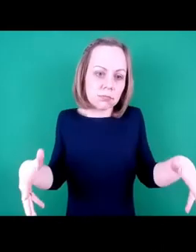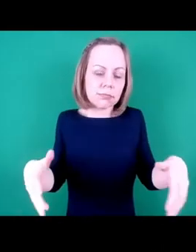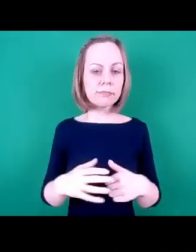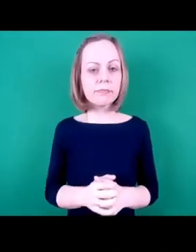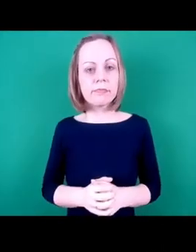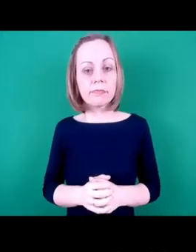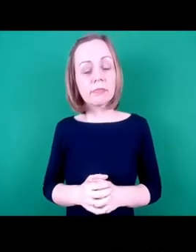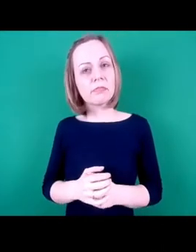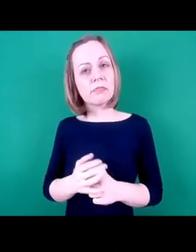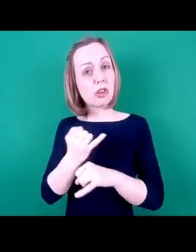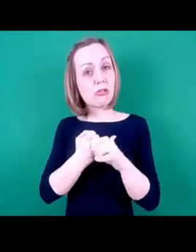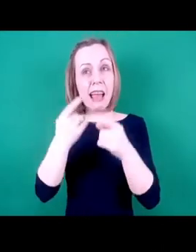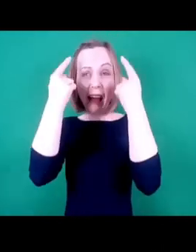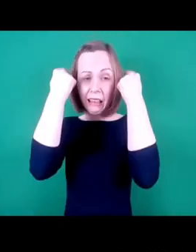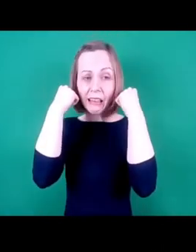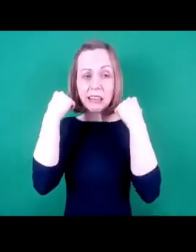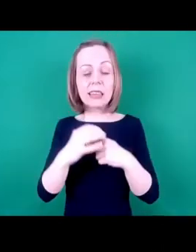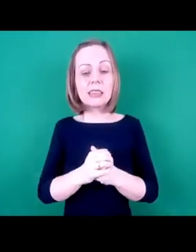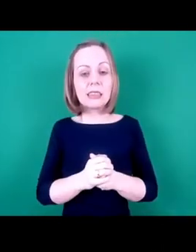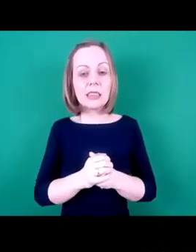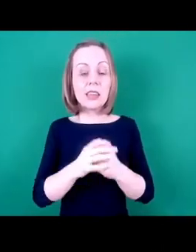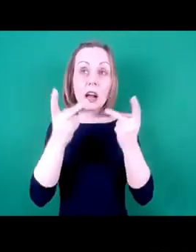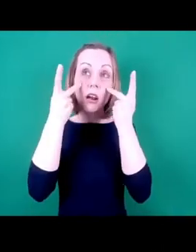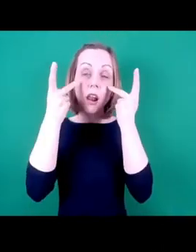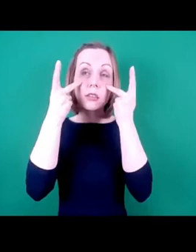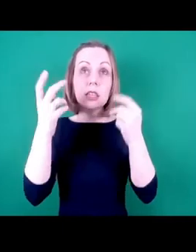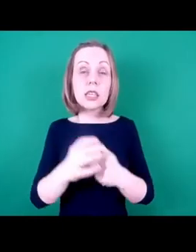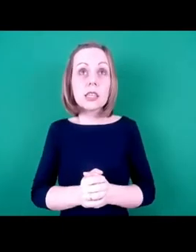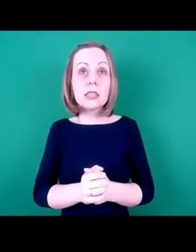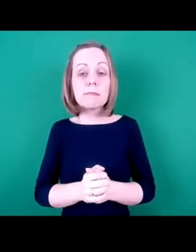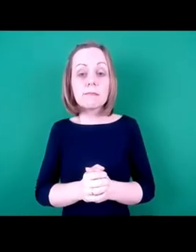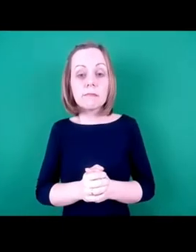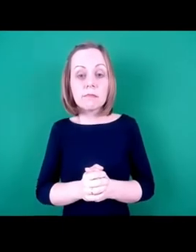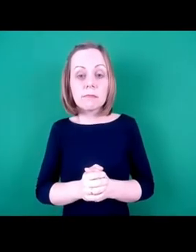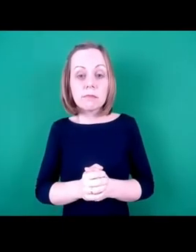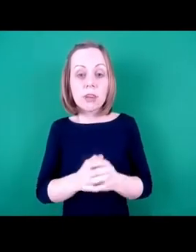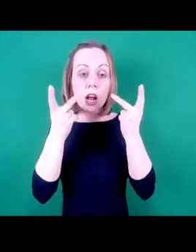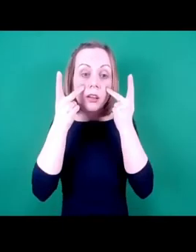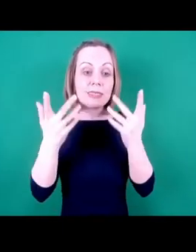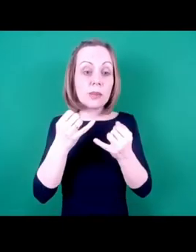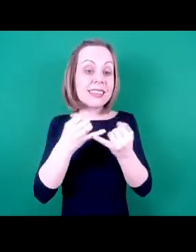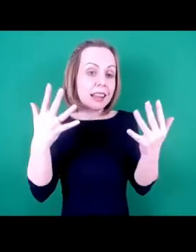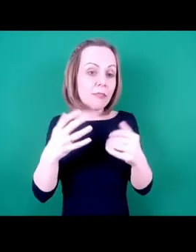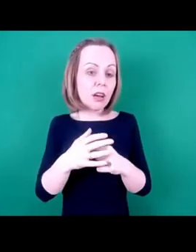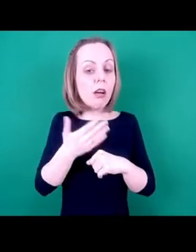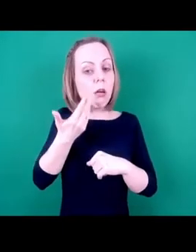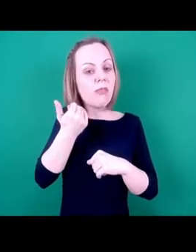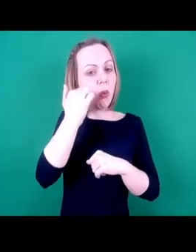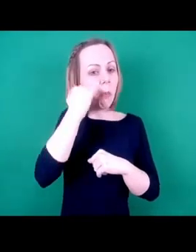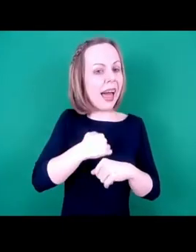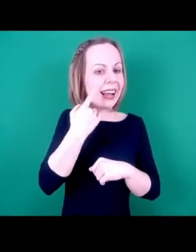grey haired, wear glasses, which are currently silver but they were black.